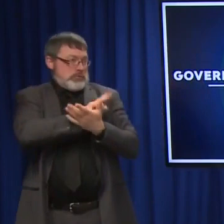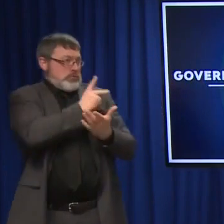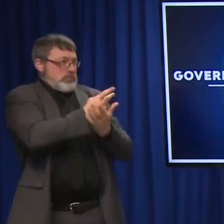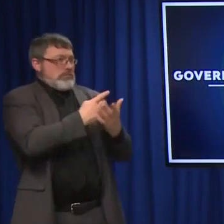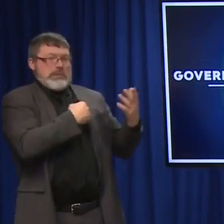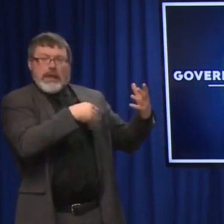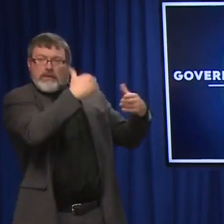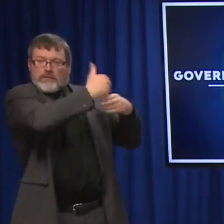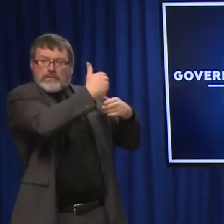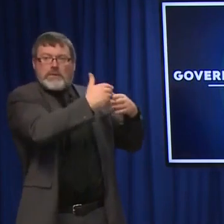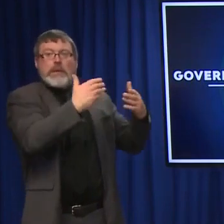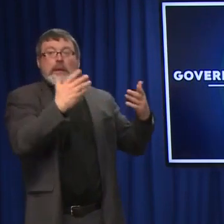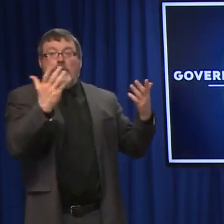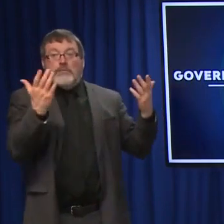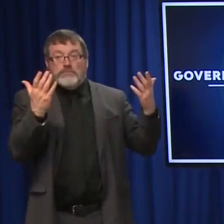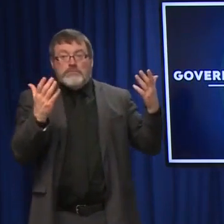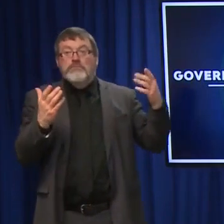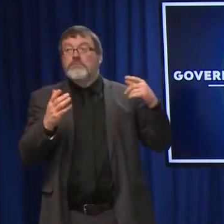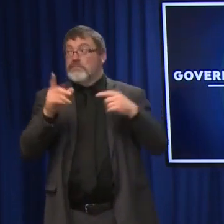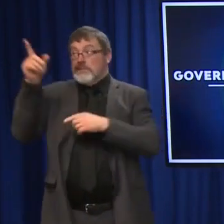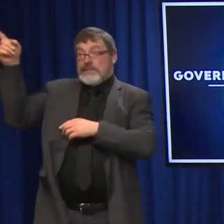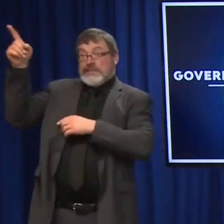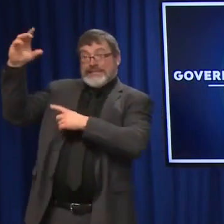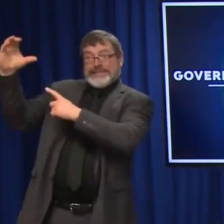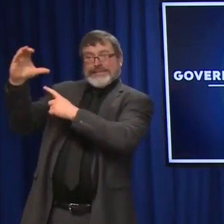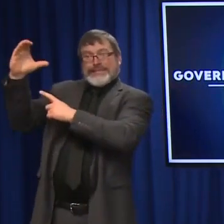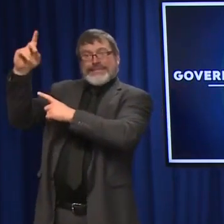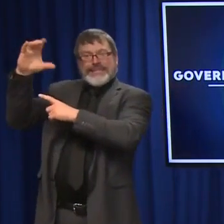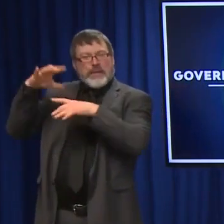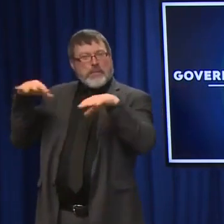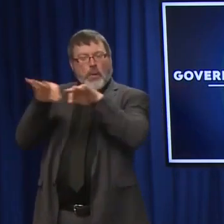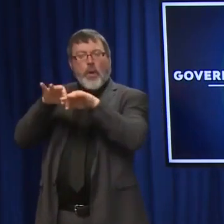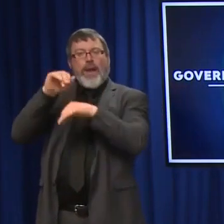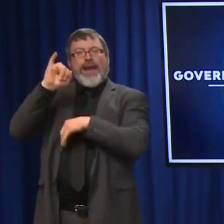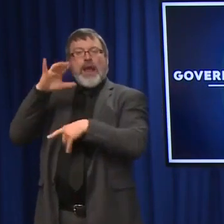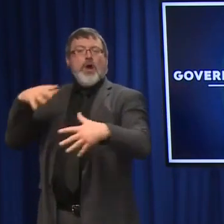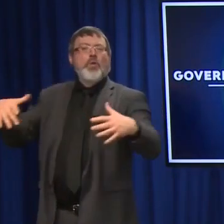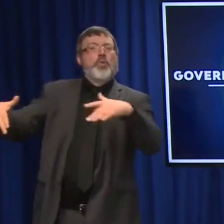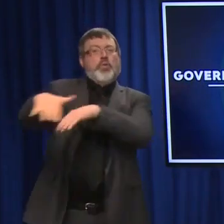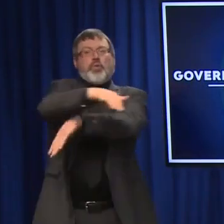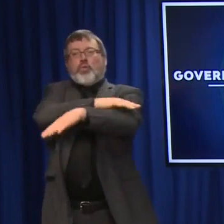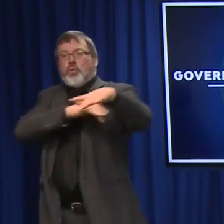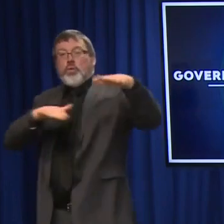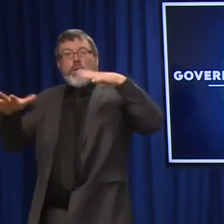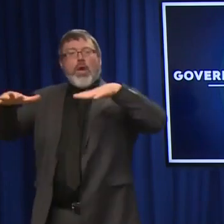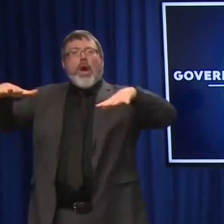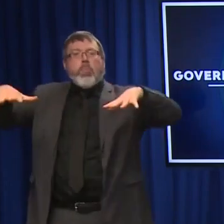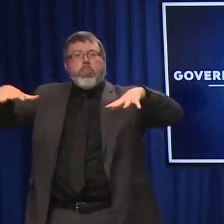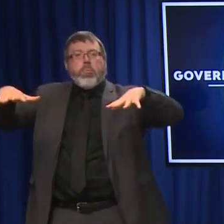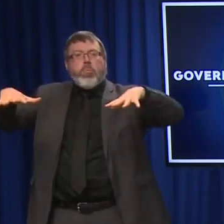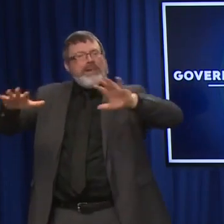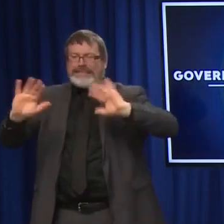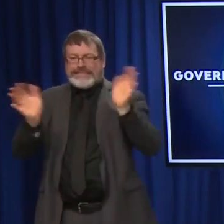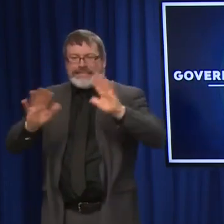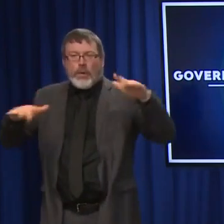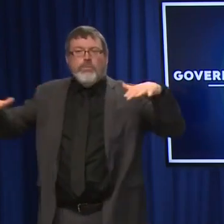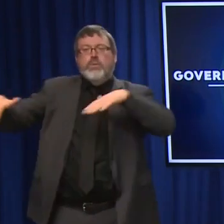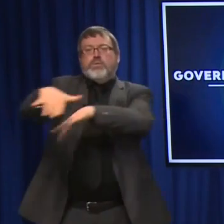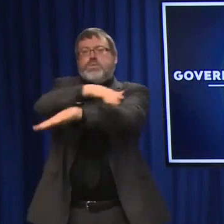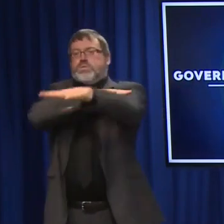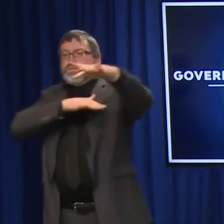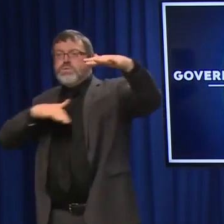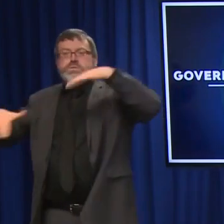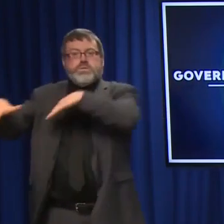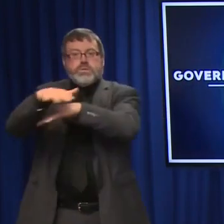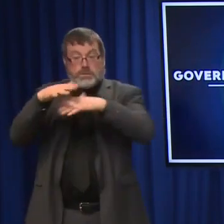website for how to increase ventilation in a home. And then it comes back again to testing, right? I think there are a lot of scenarios where